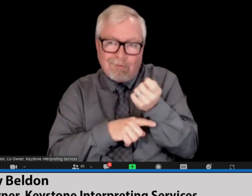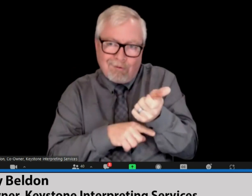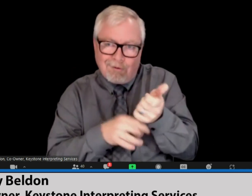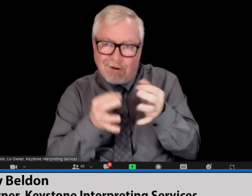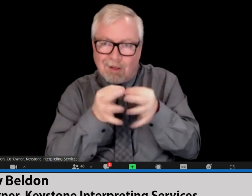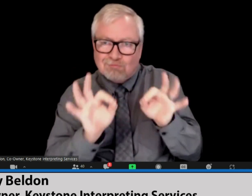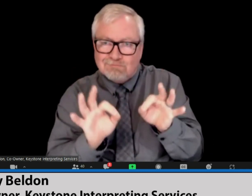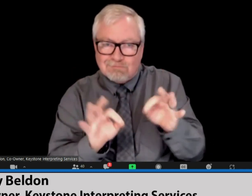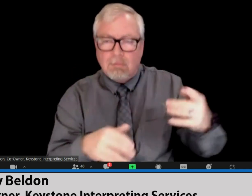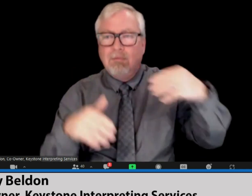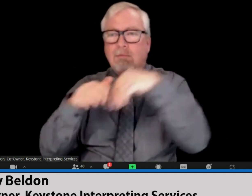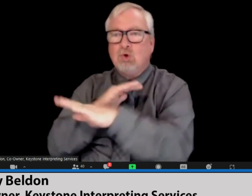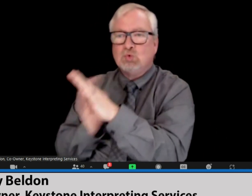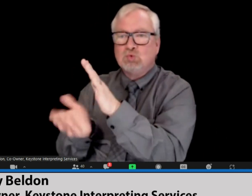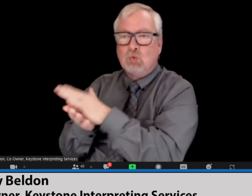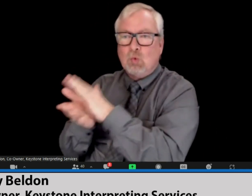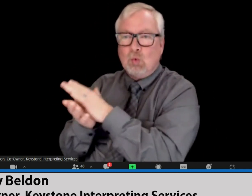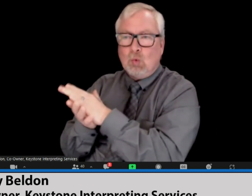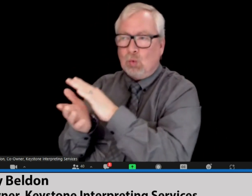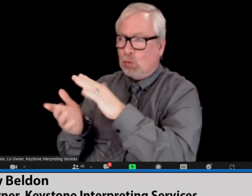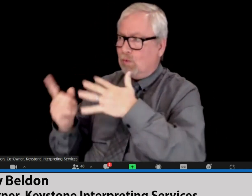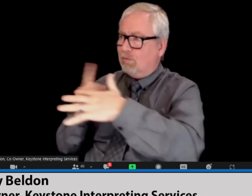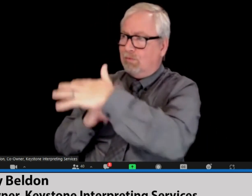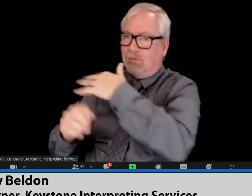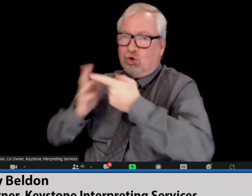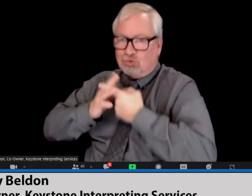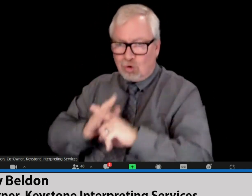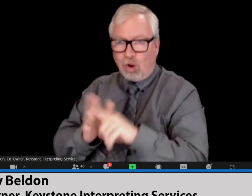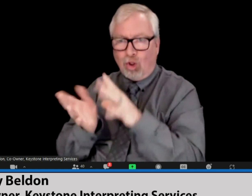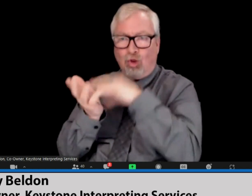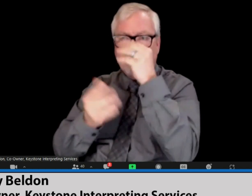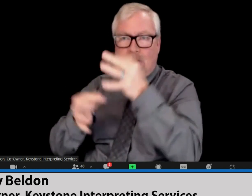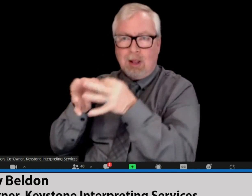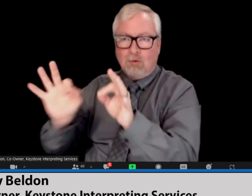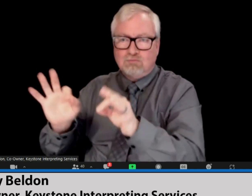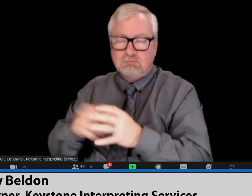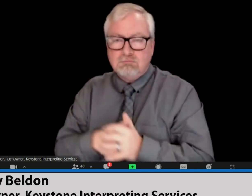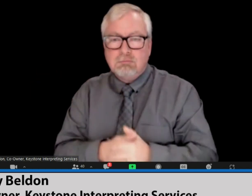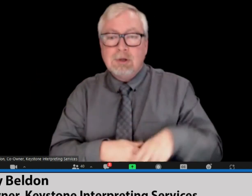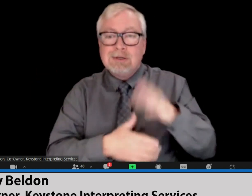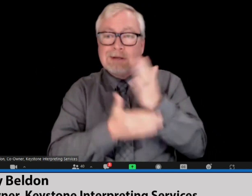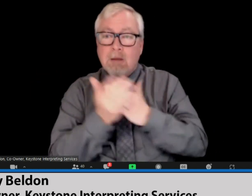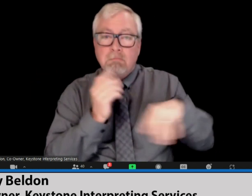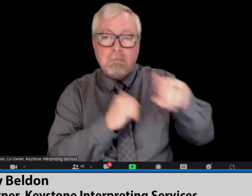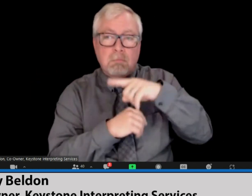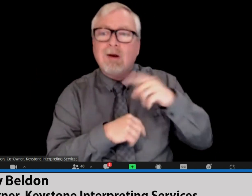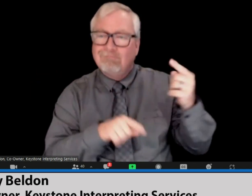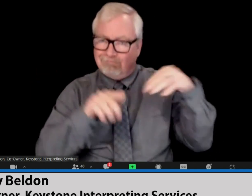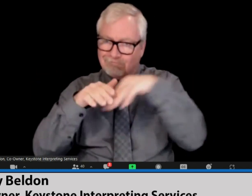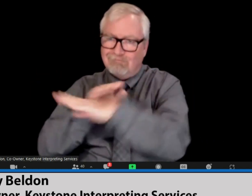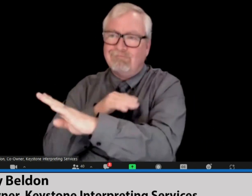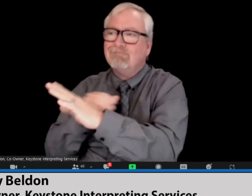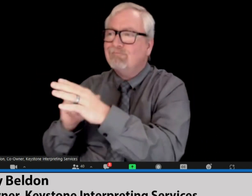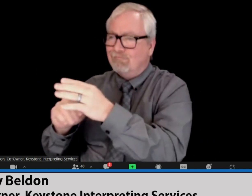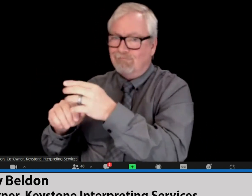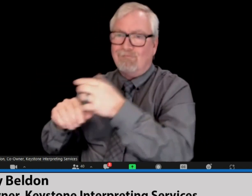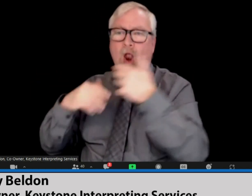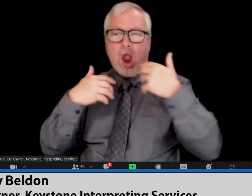Most of them are linguistically deprived. They don't have a lot of communication in their families. And